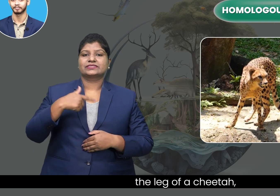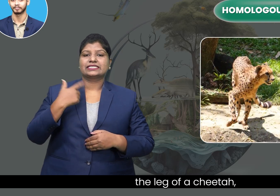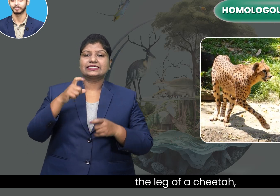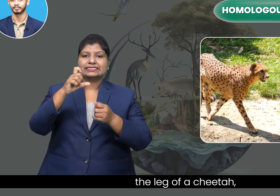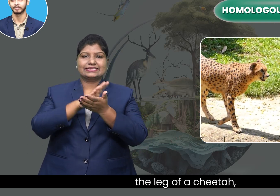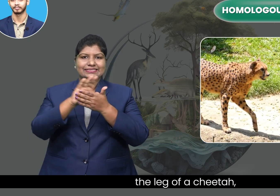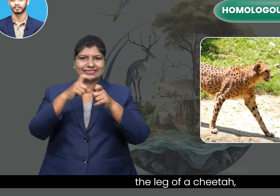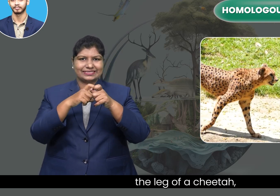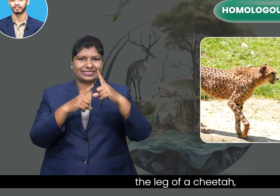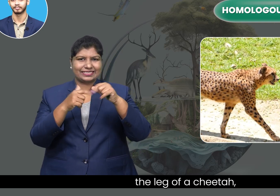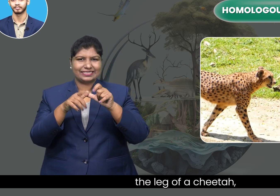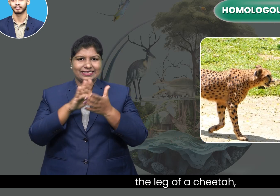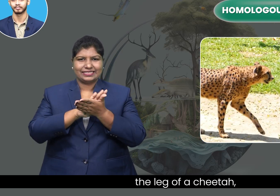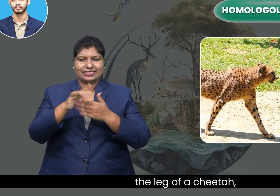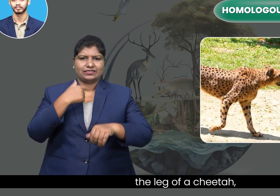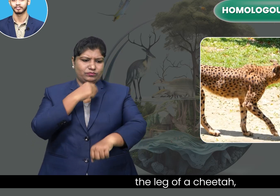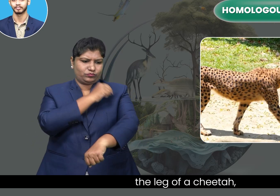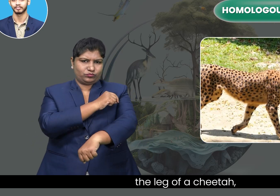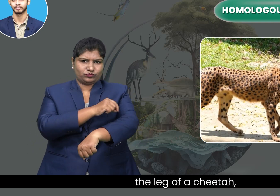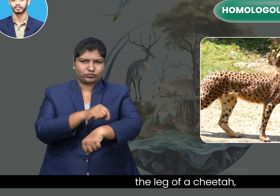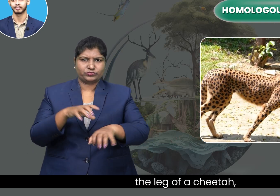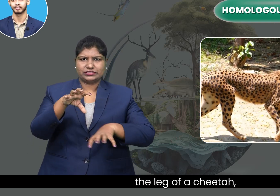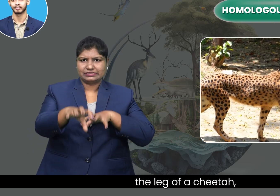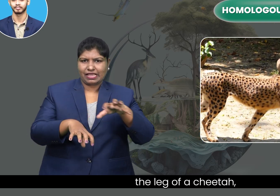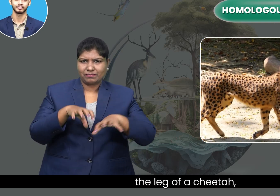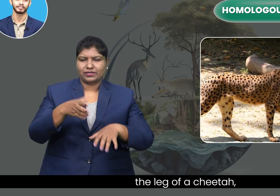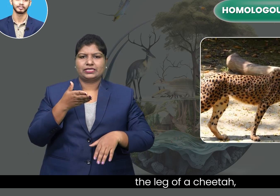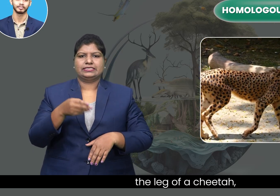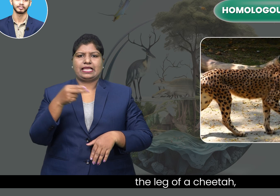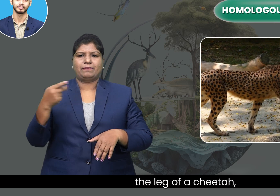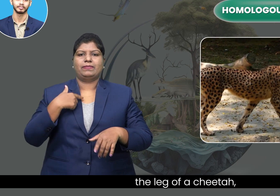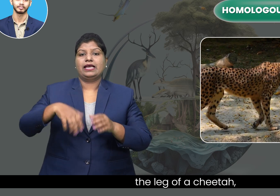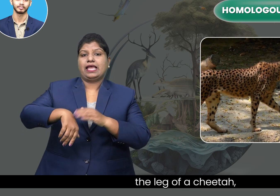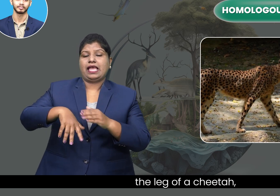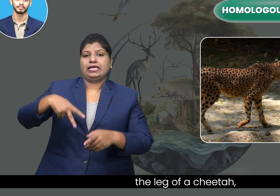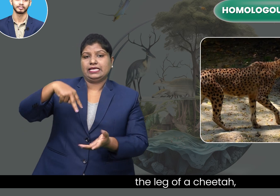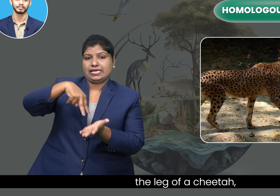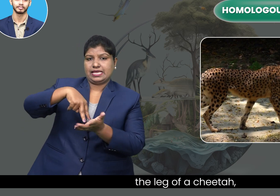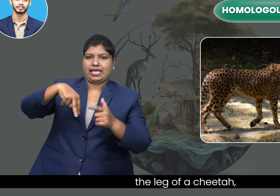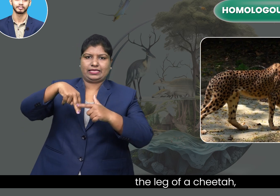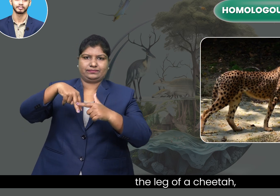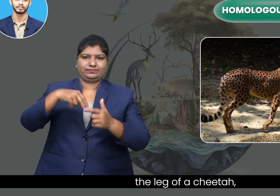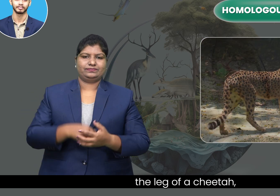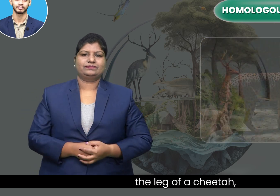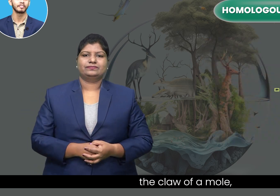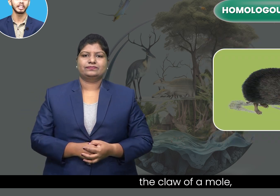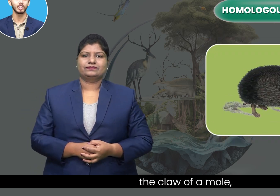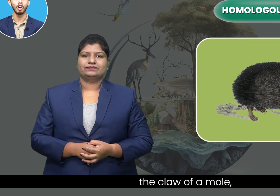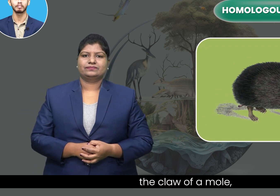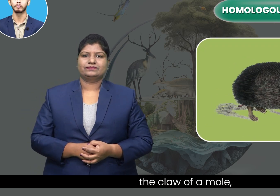the claw of a